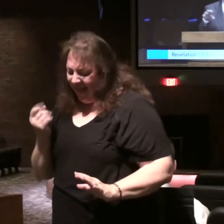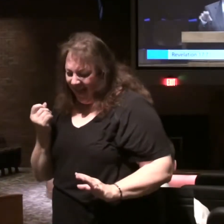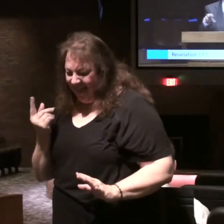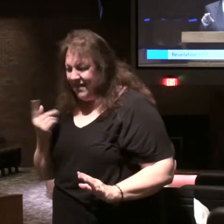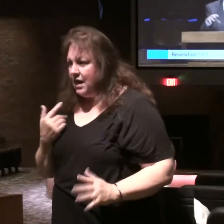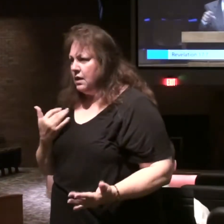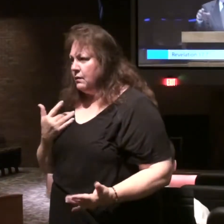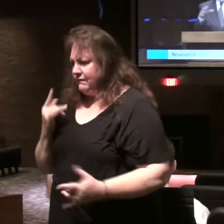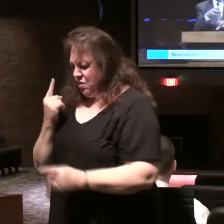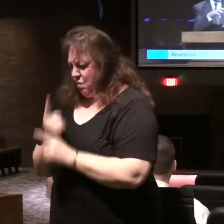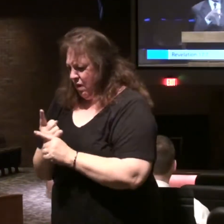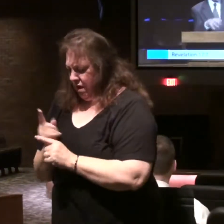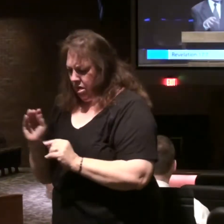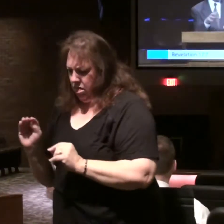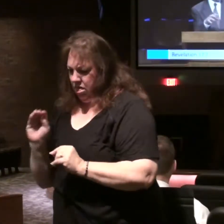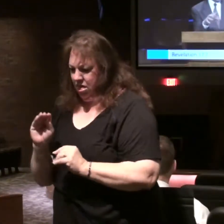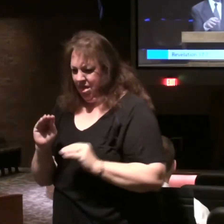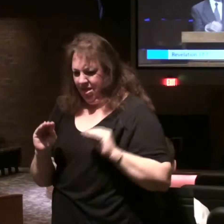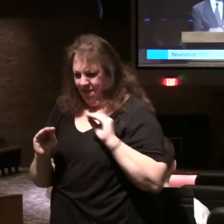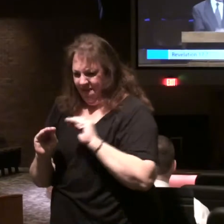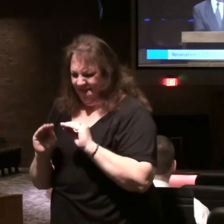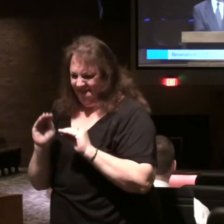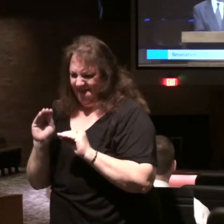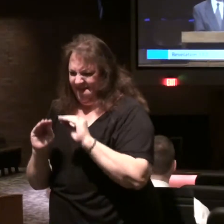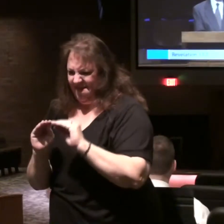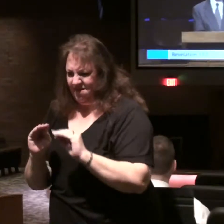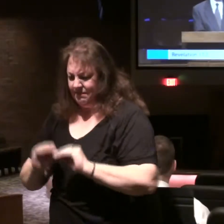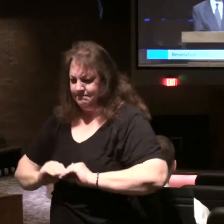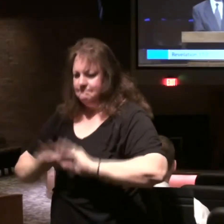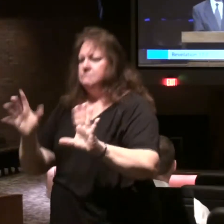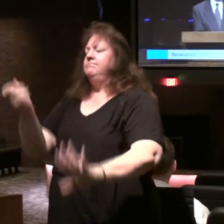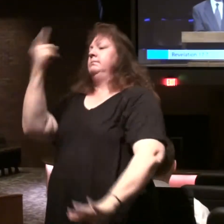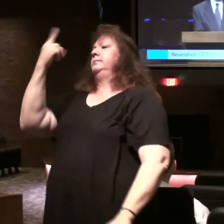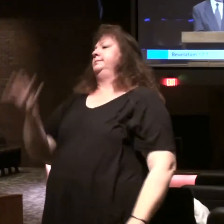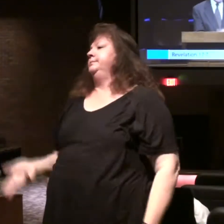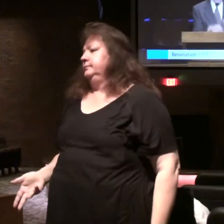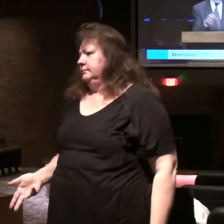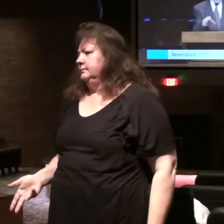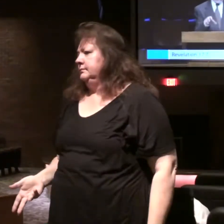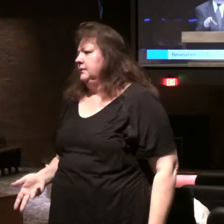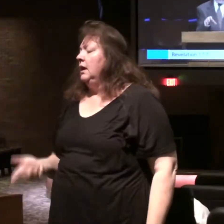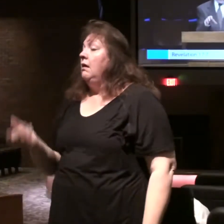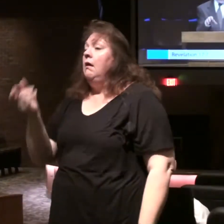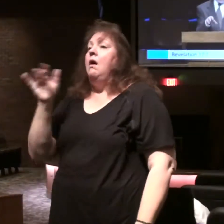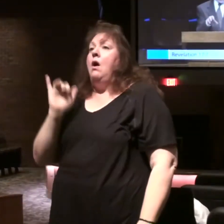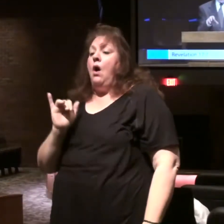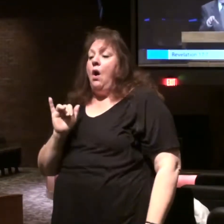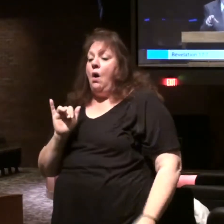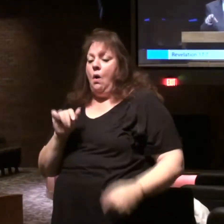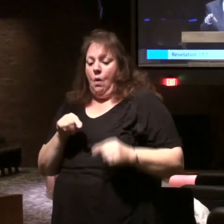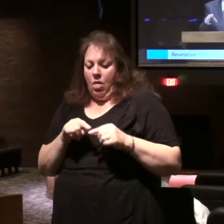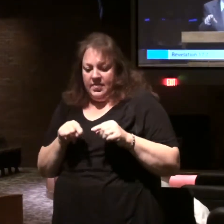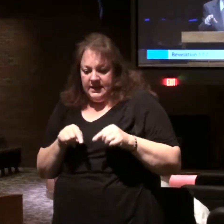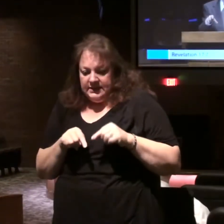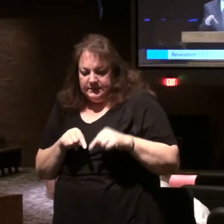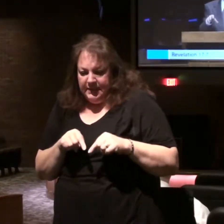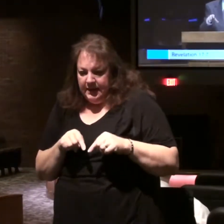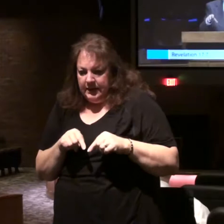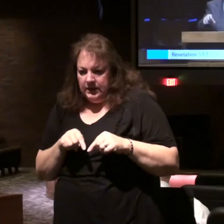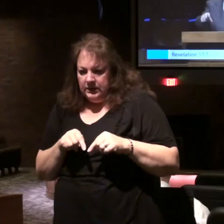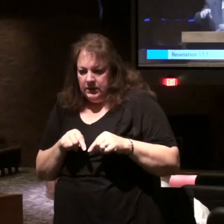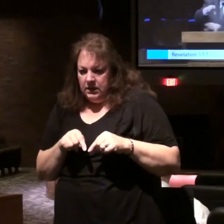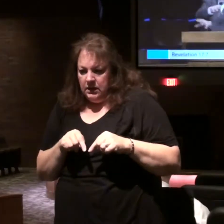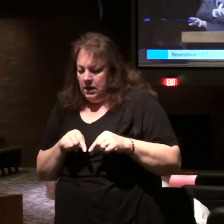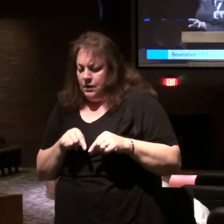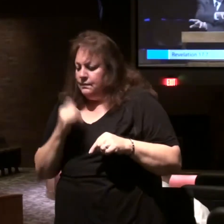And you're waiting for the right pieces to enable you to put them together. And you realize, oh, this piece, this section